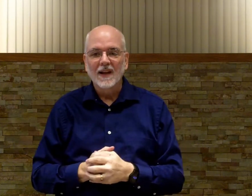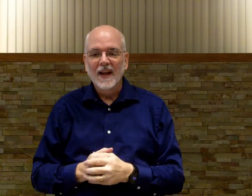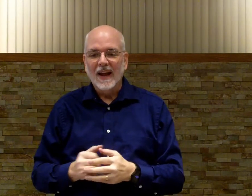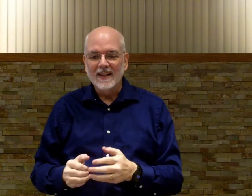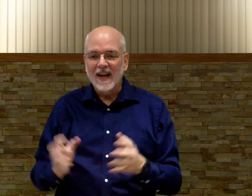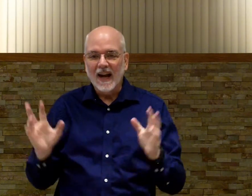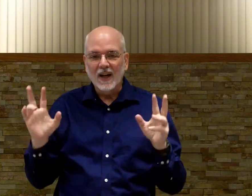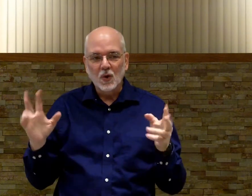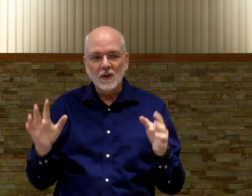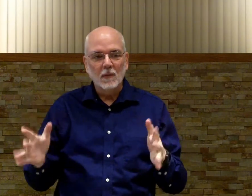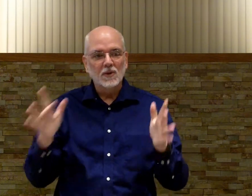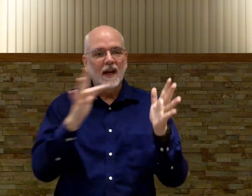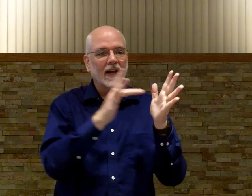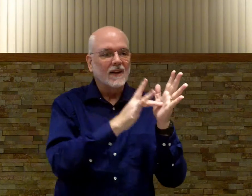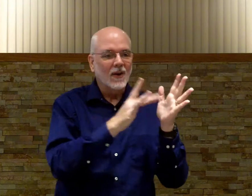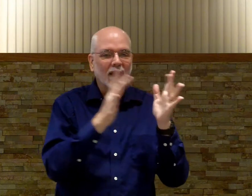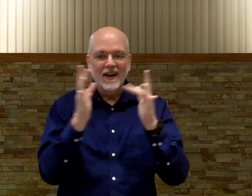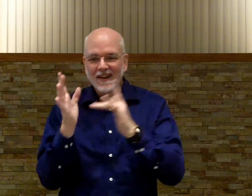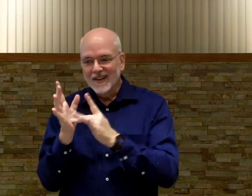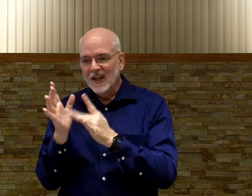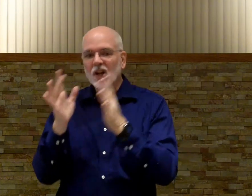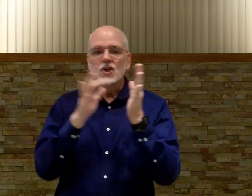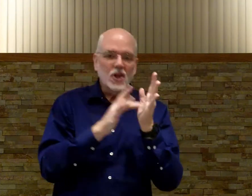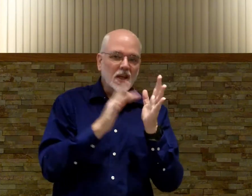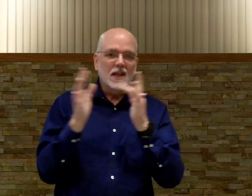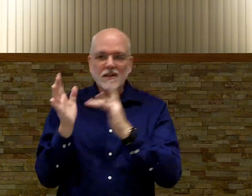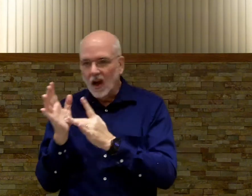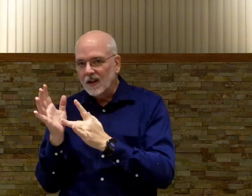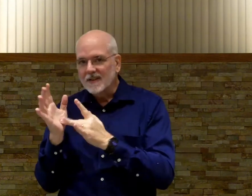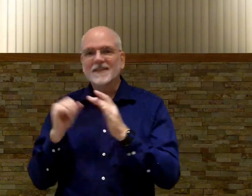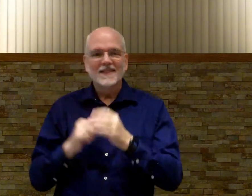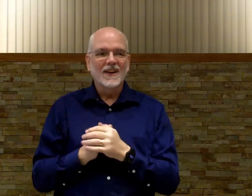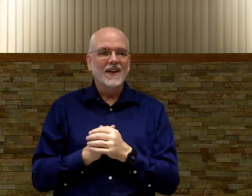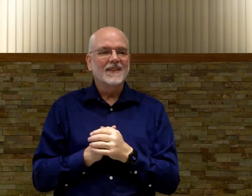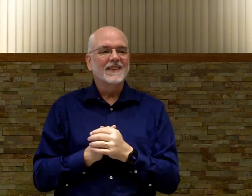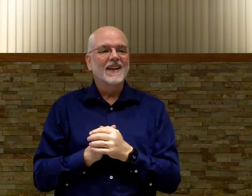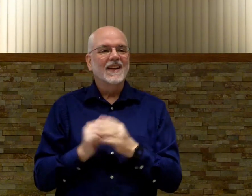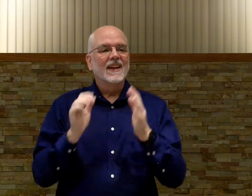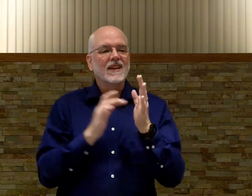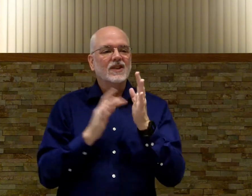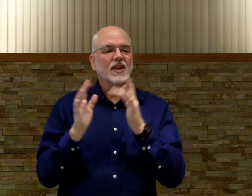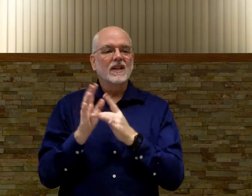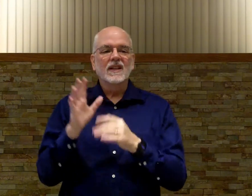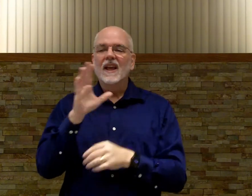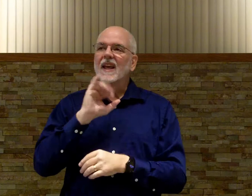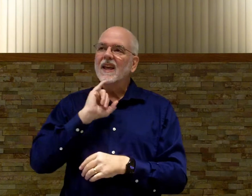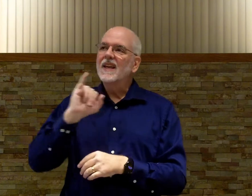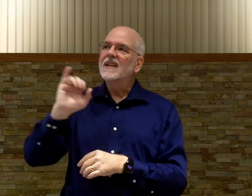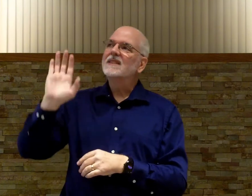and it's kind of like a two syllable sign all right jesus all right jesus is